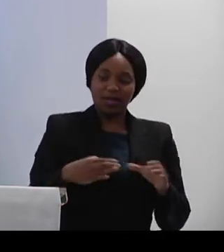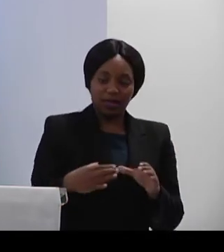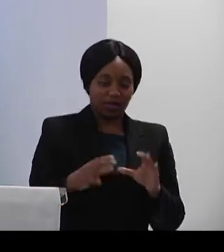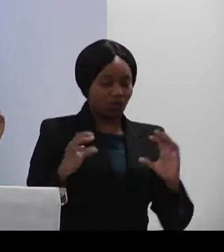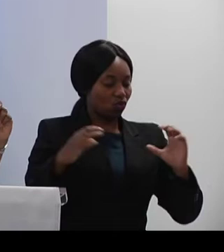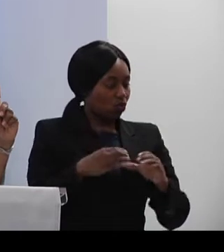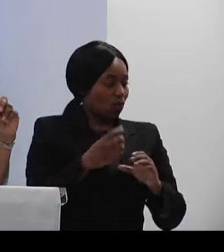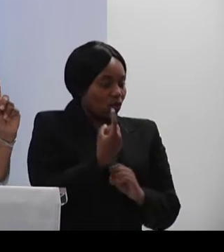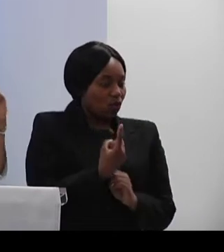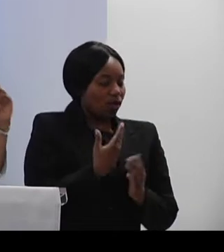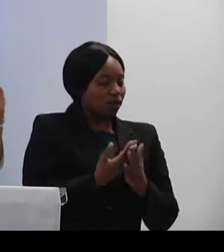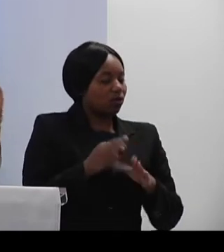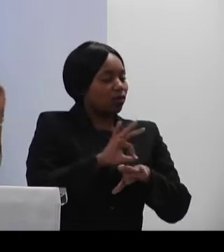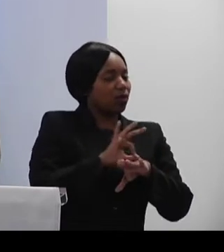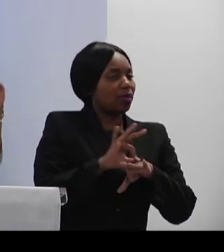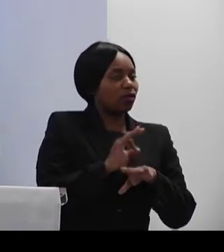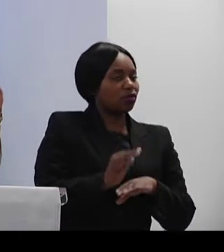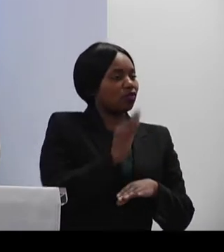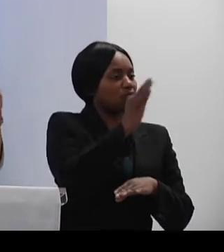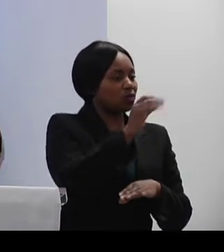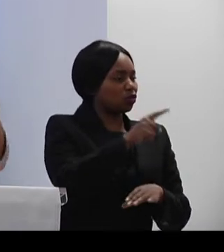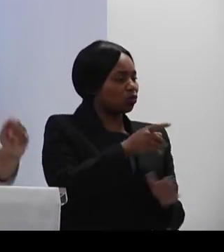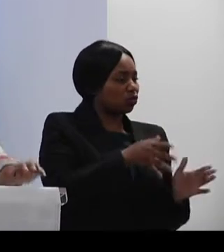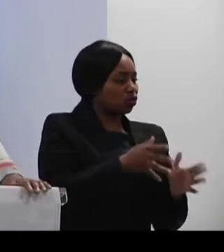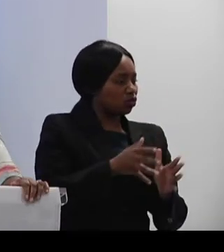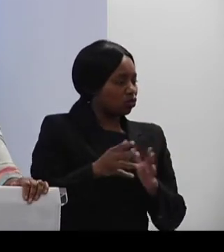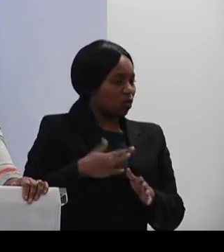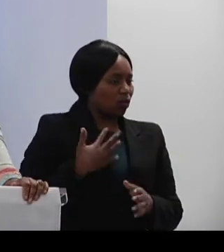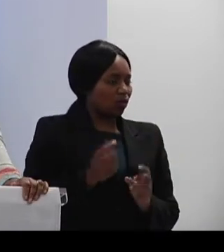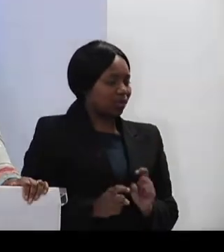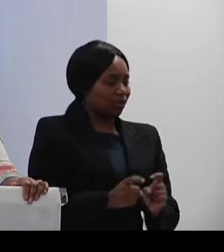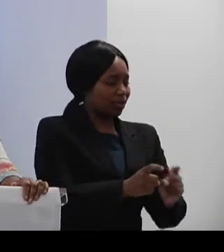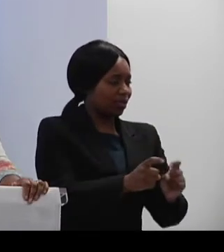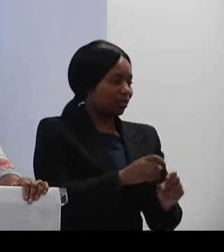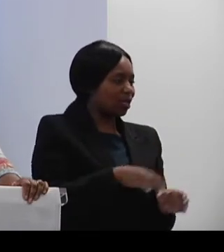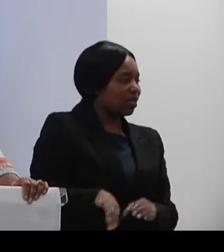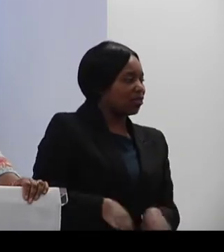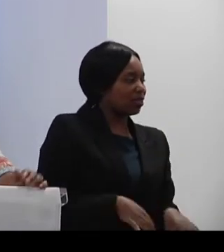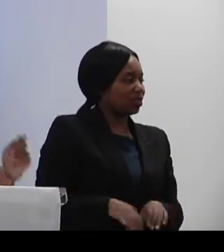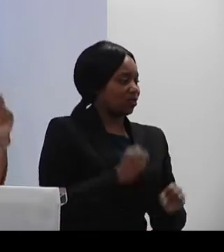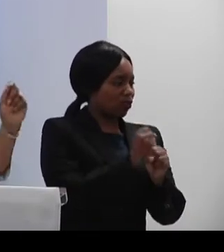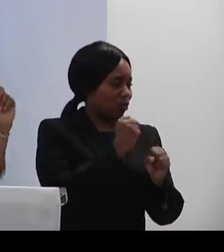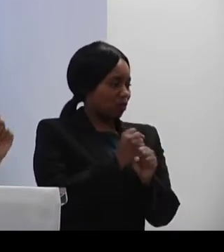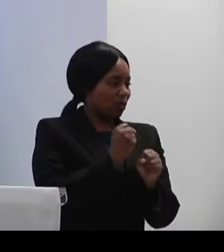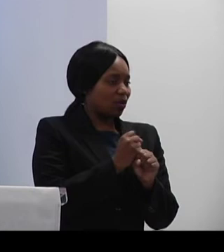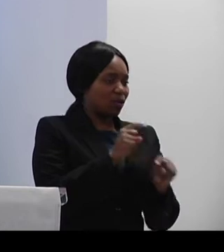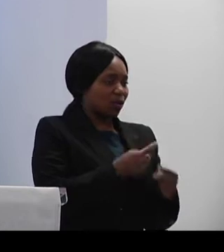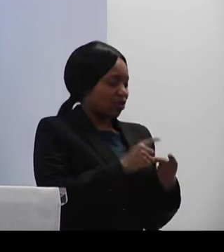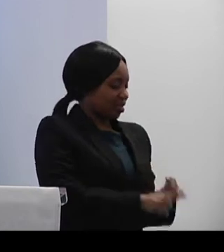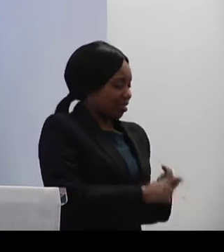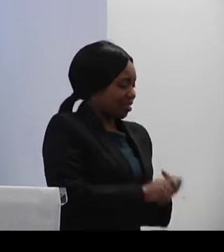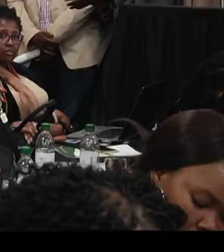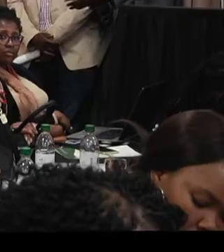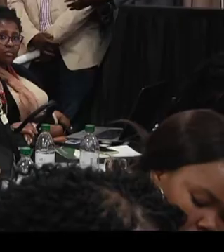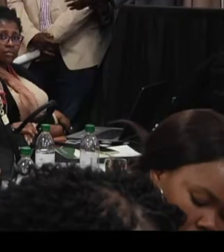and of importance, this is the way towards efficiency and effectiveness and less of dependency and